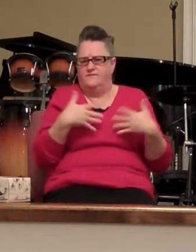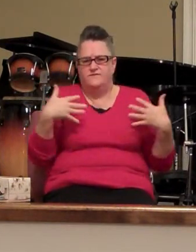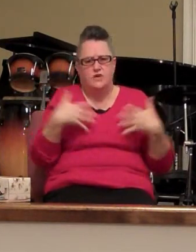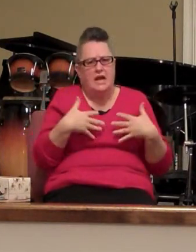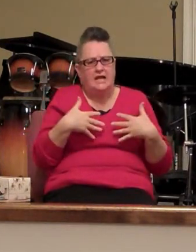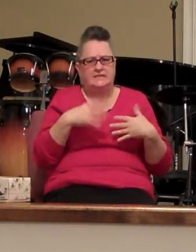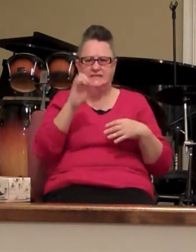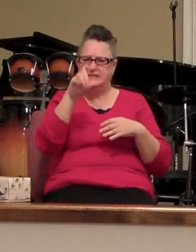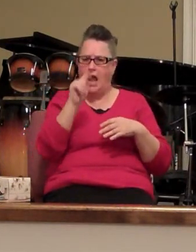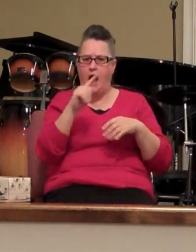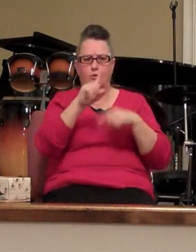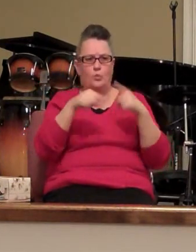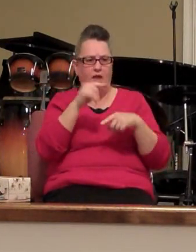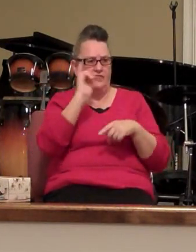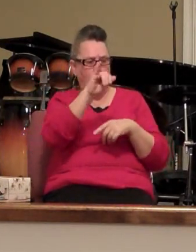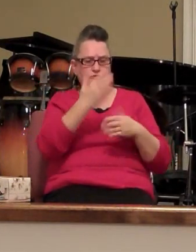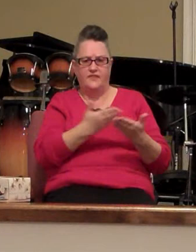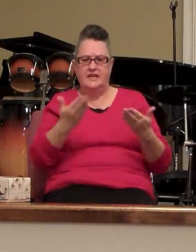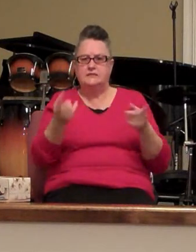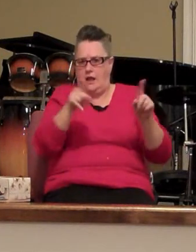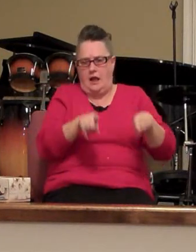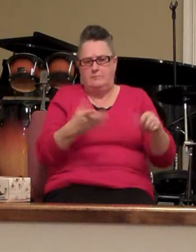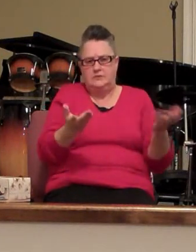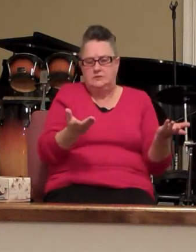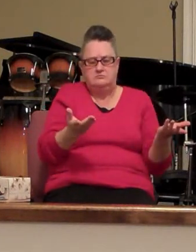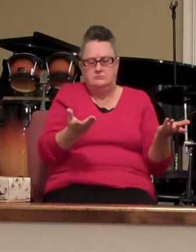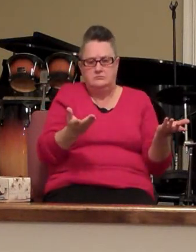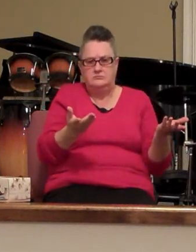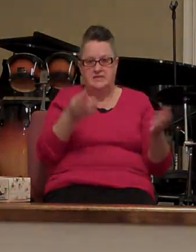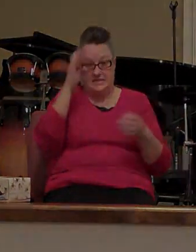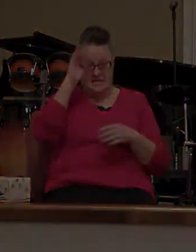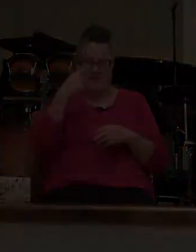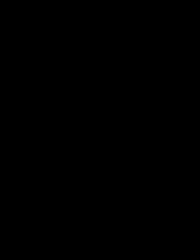when these things come to pass he said there should be signs